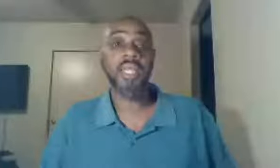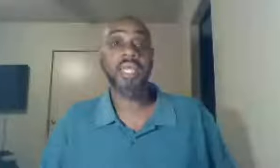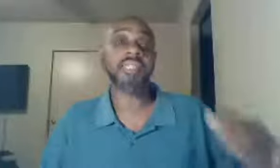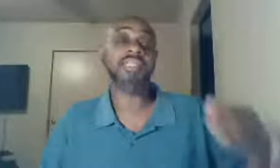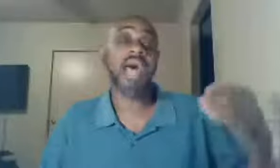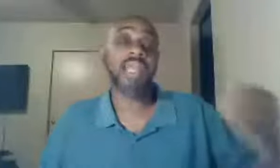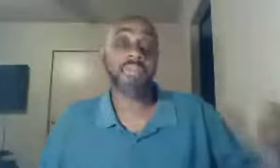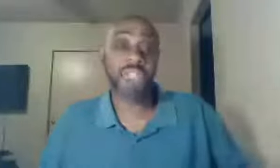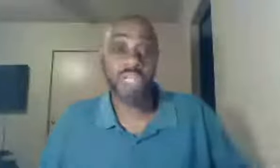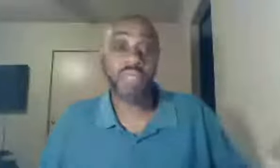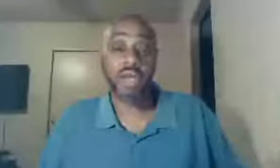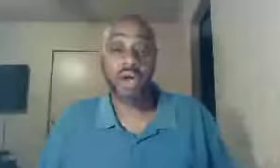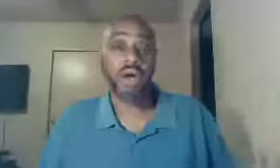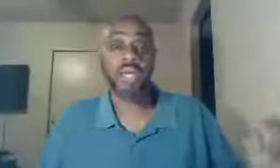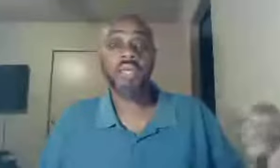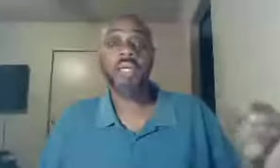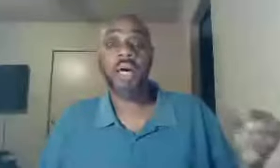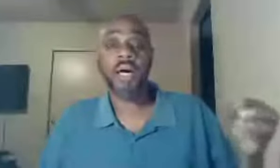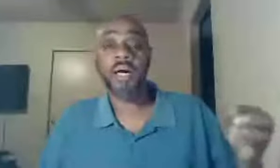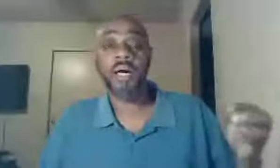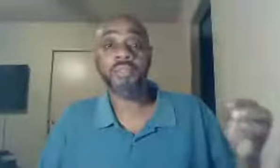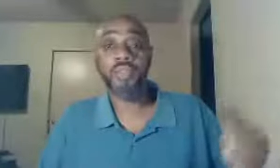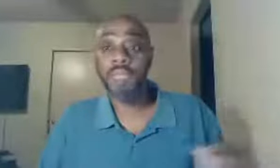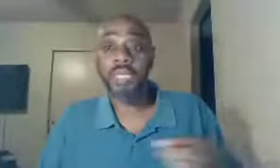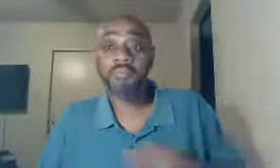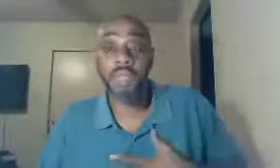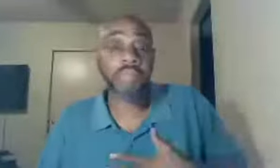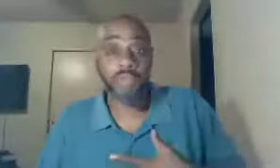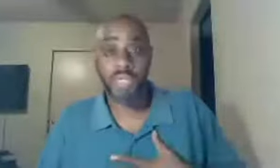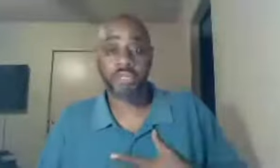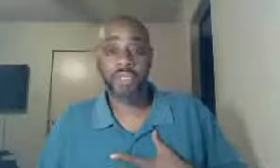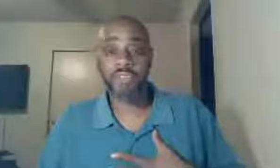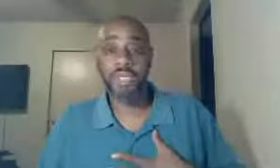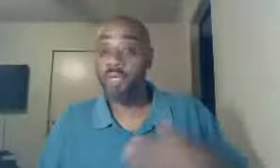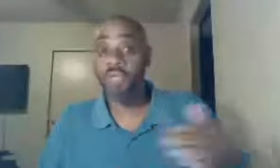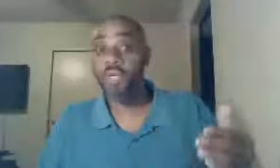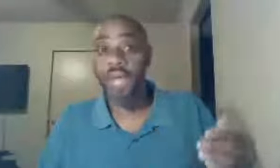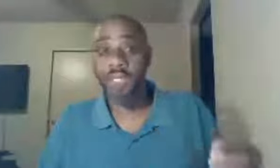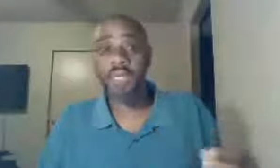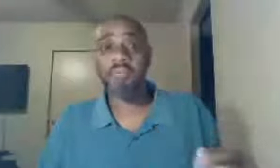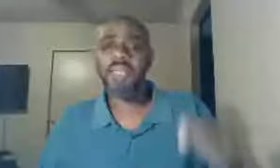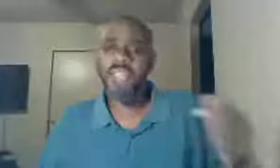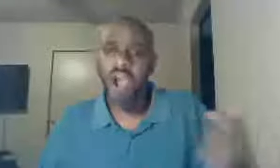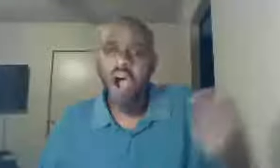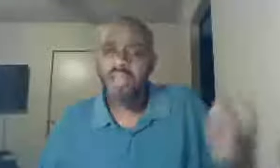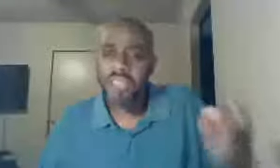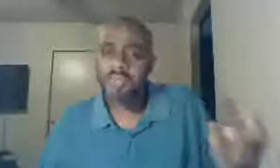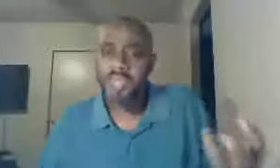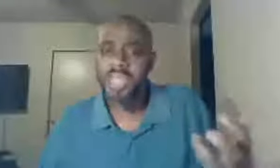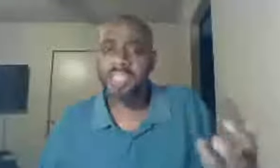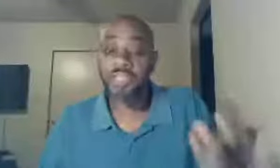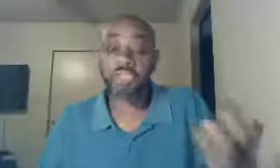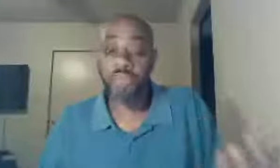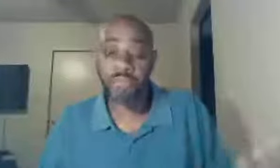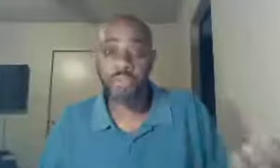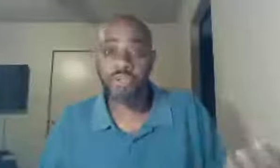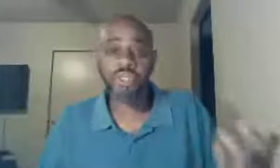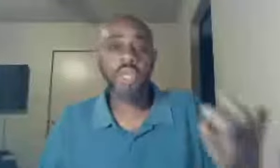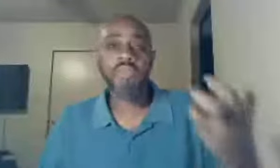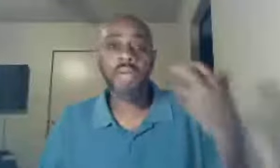it is a sign of cheering on, to me, biblical ignorance, in a real way, because there are some things, in the scriptures, that